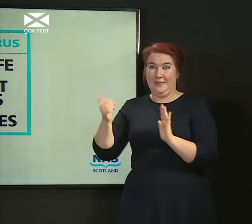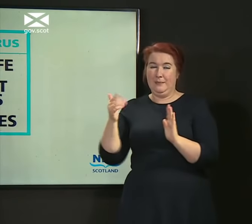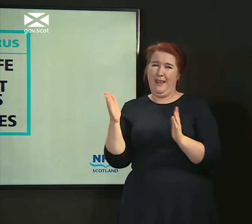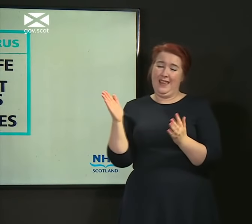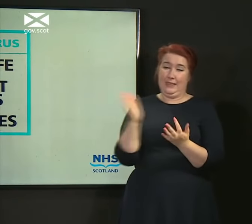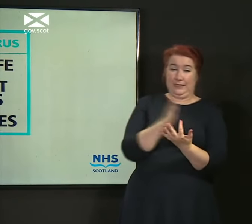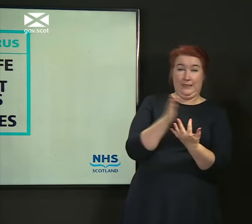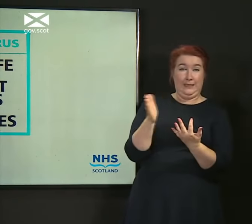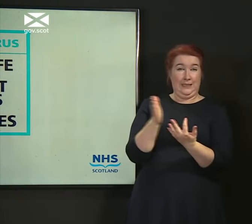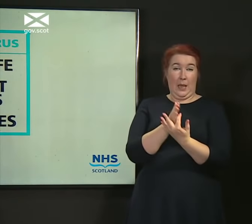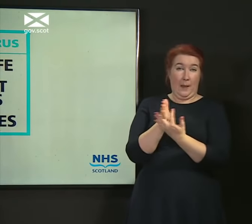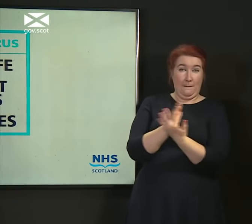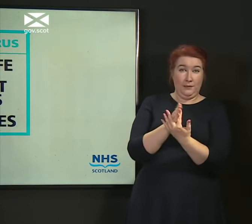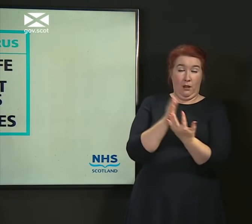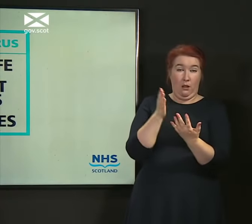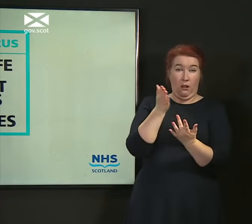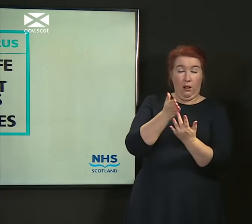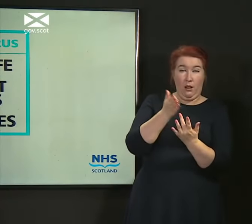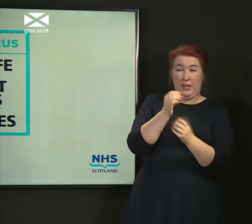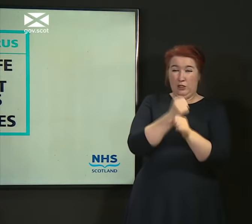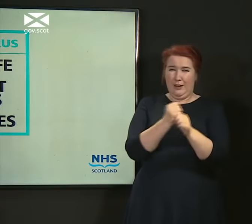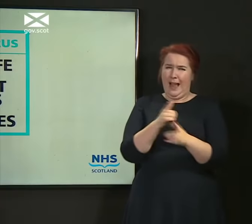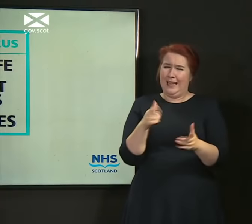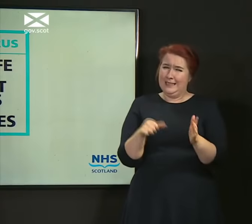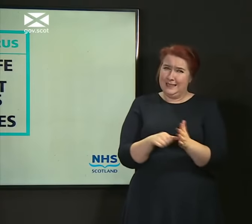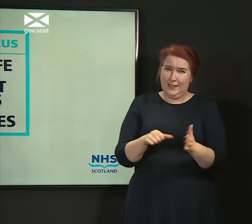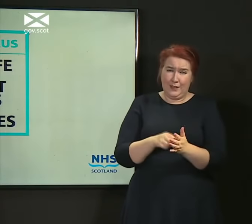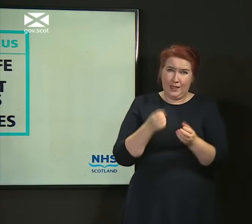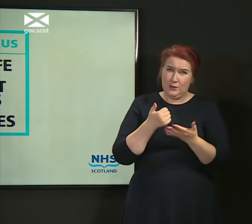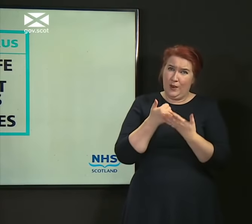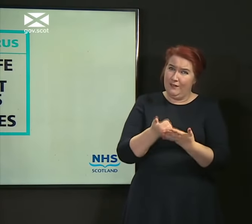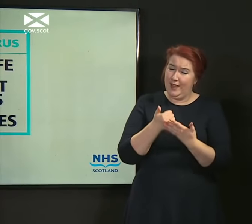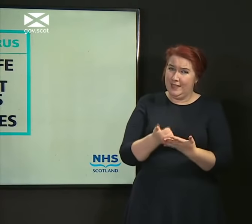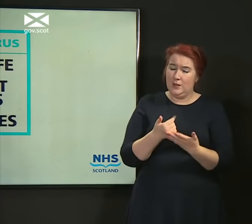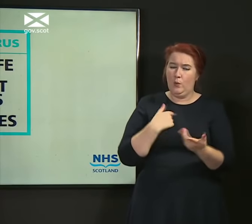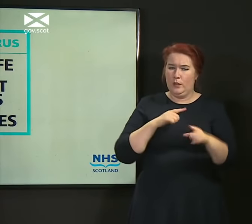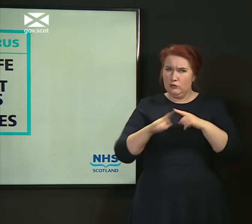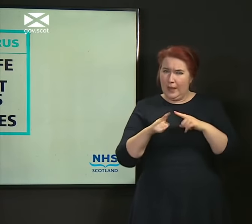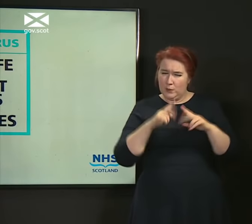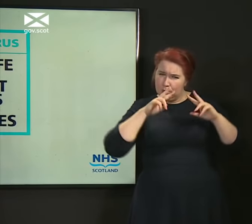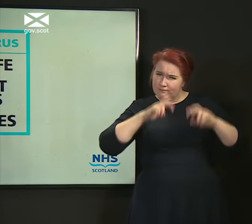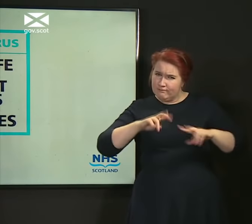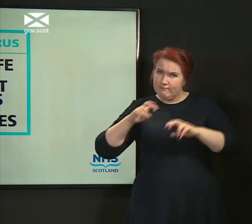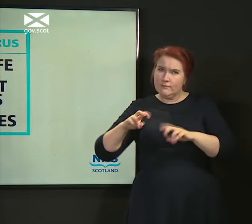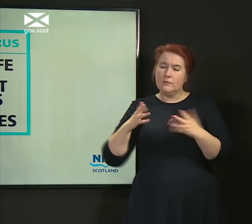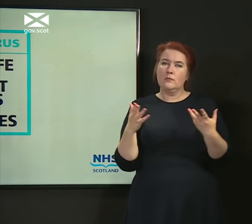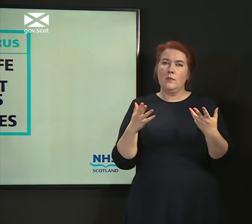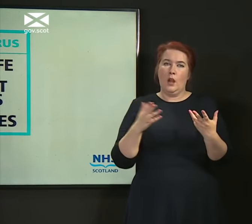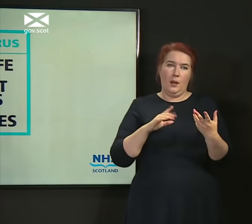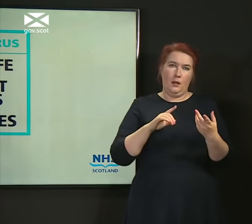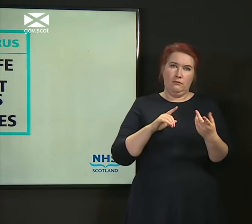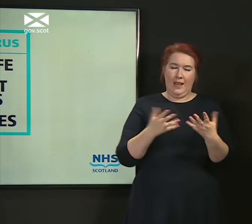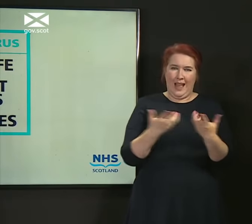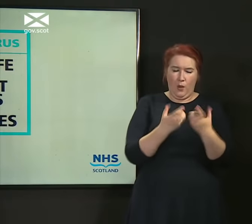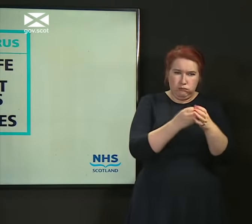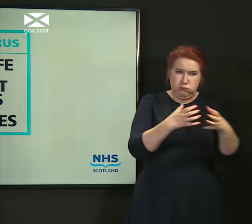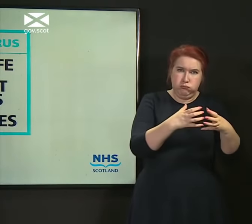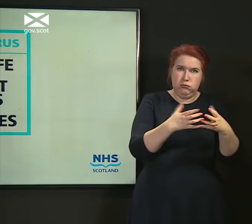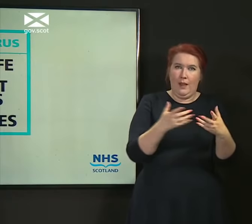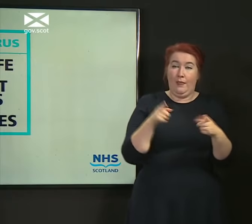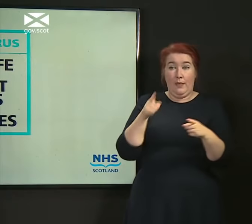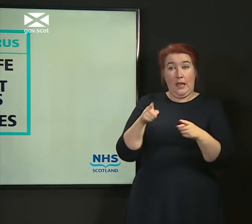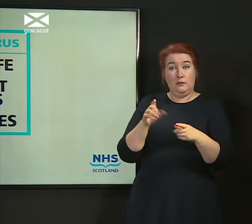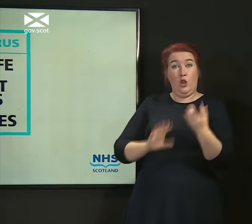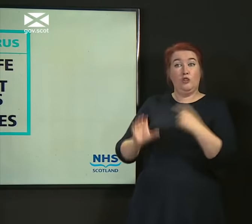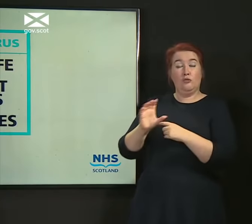middle group and grey is harder to give advice about. So we do our best to analyse outbreaks, reactions to outbreaks, how well a country is